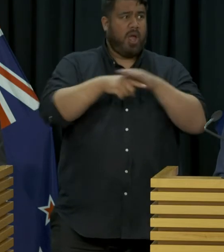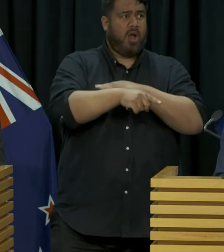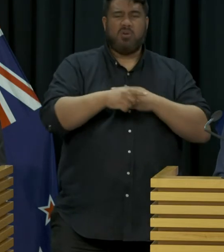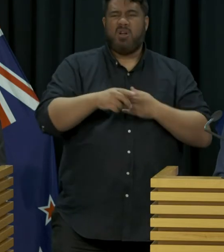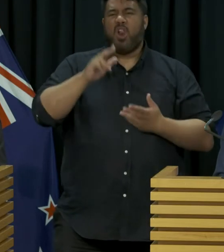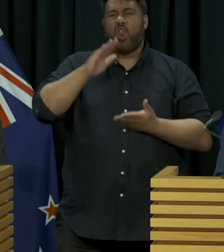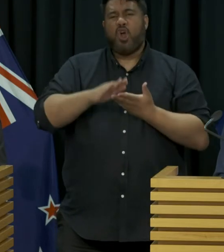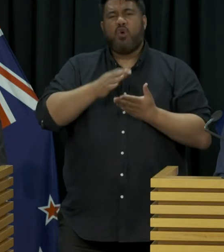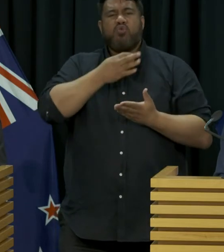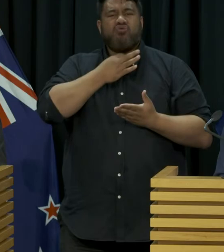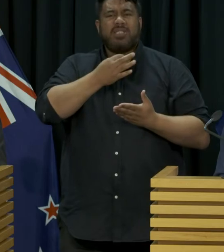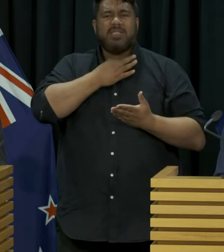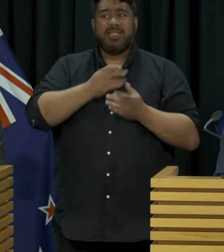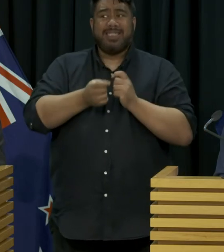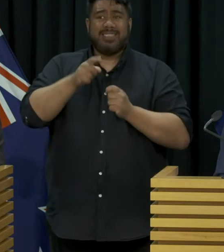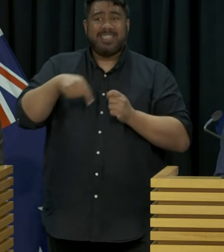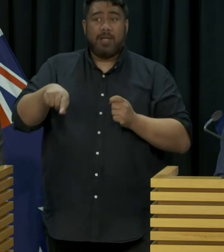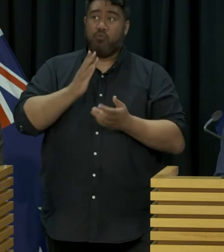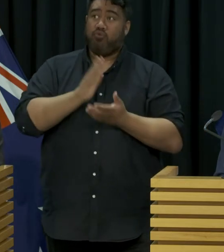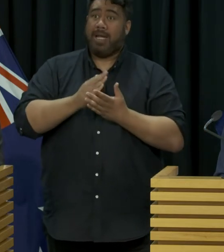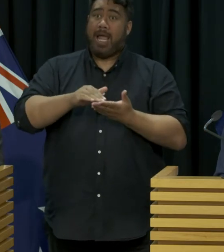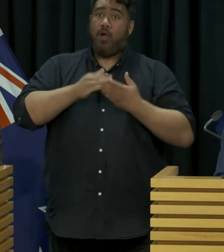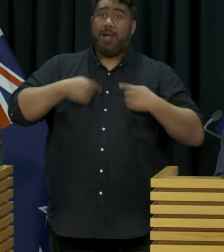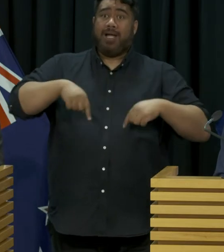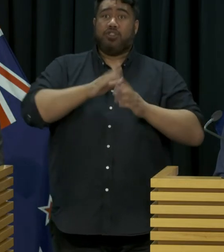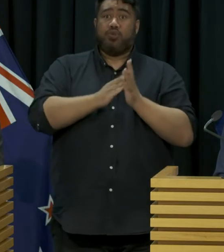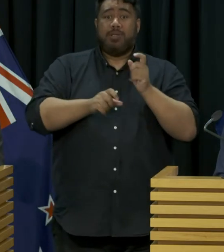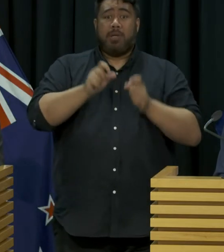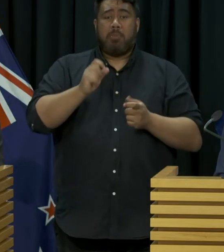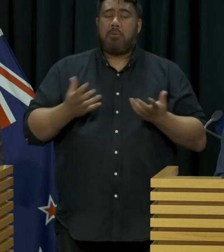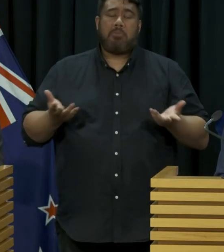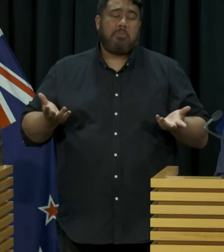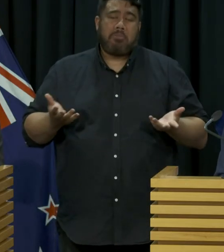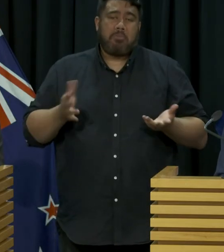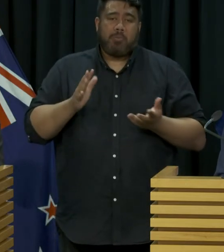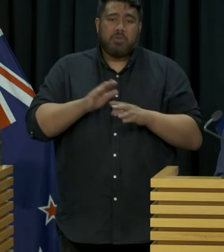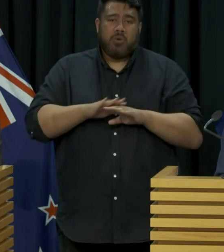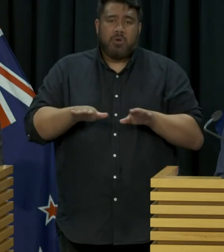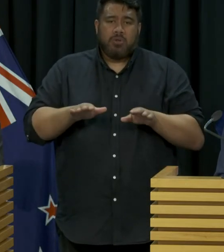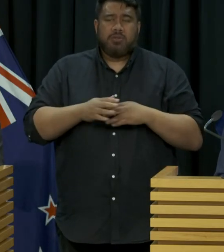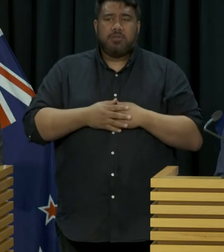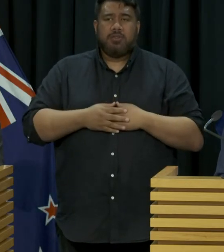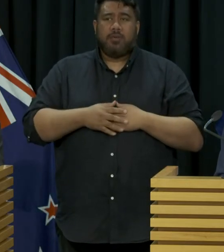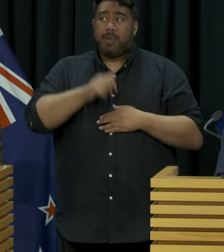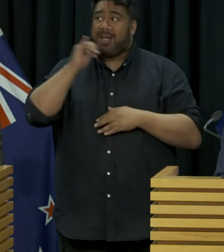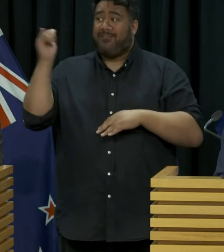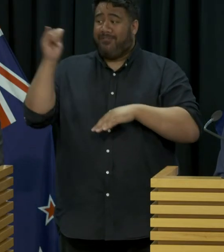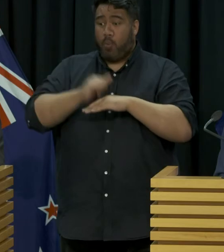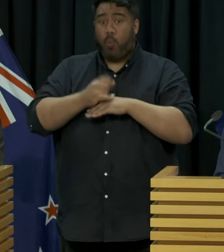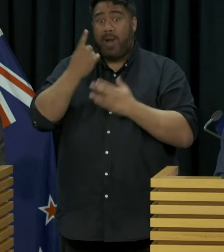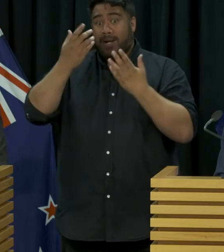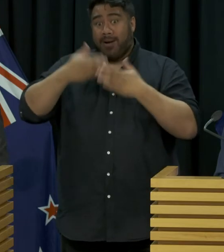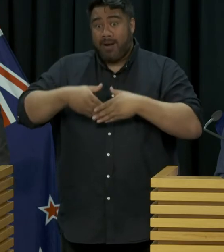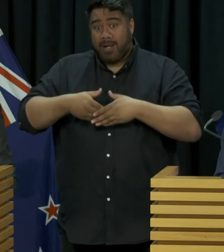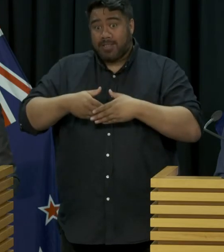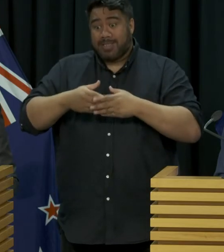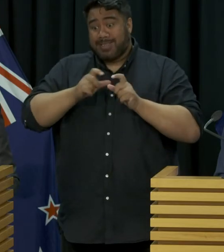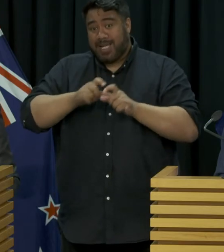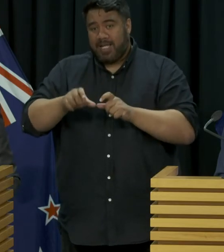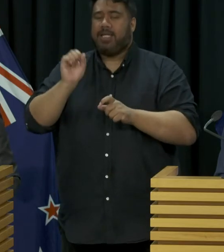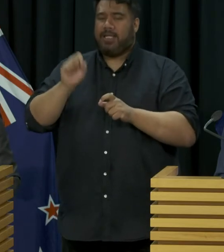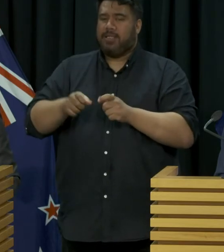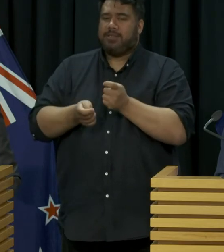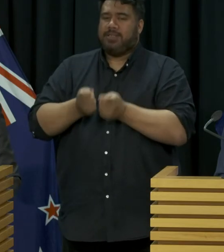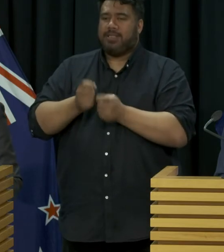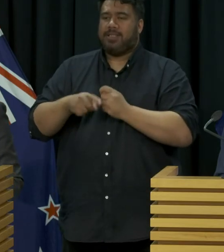add anything to our protection but where they're stopping for any length of time, even if it's just an overnight stay, we will be making sure that